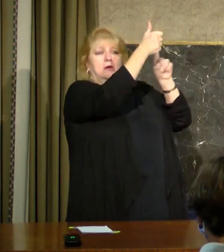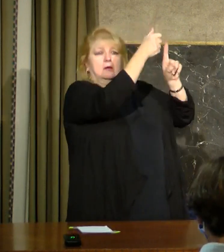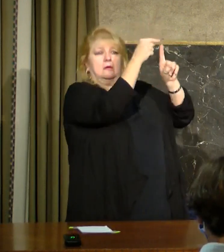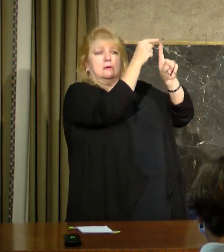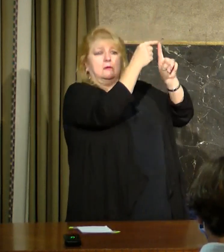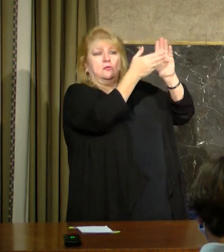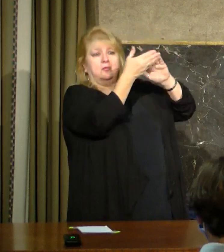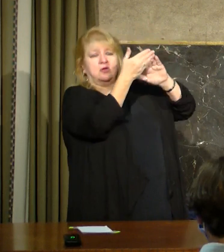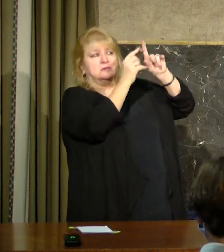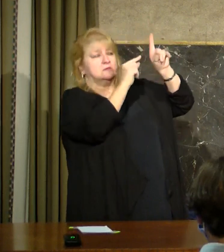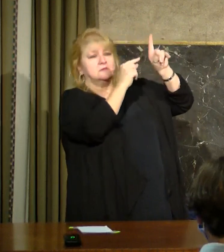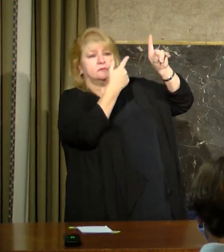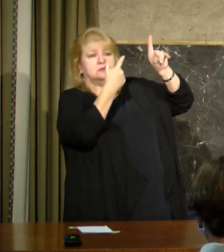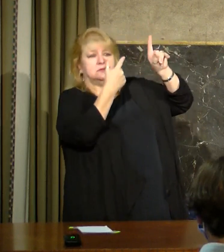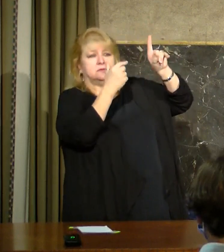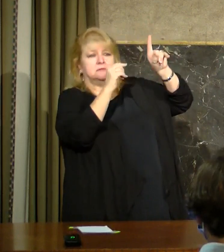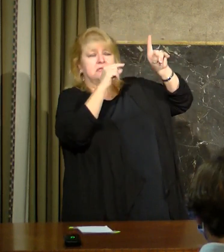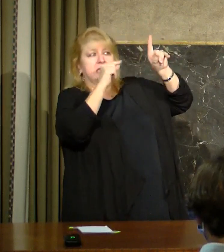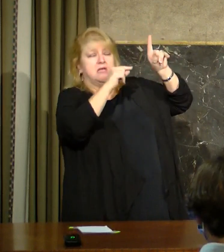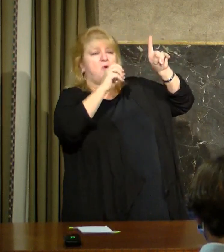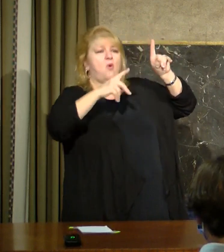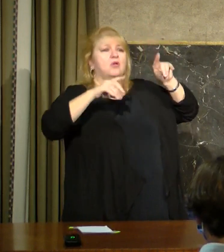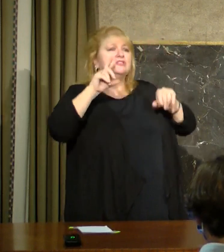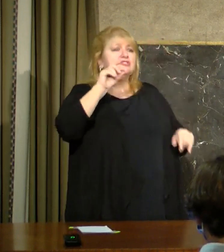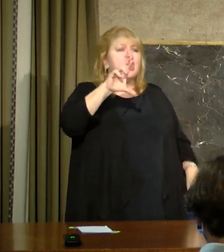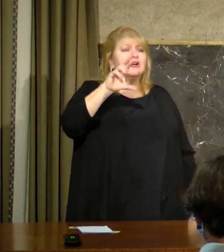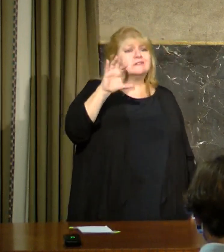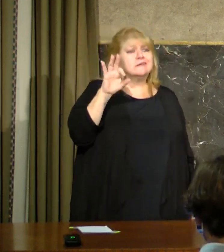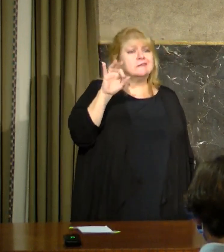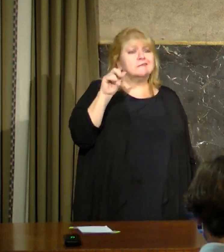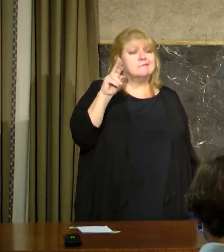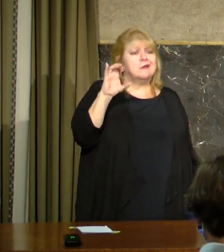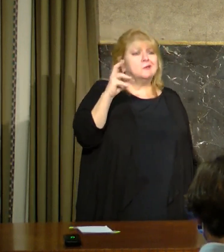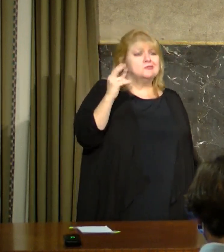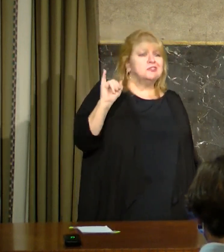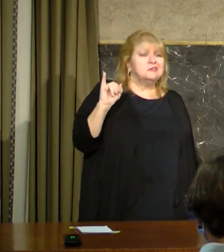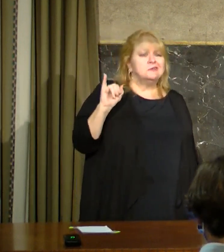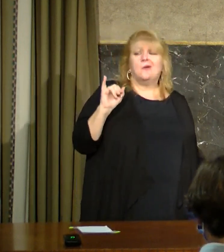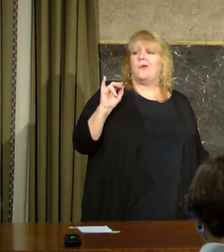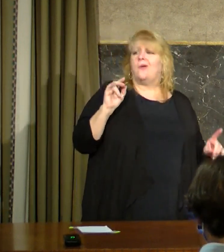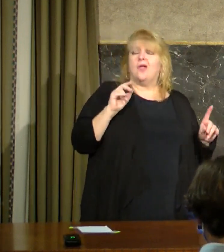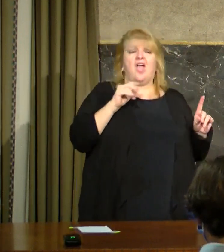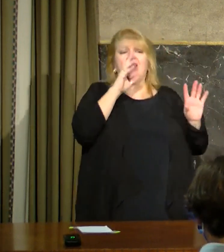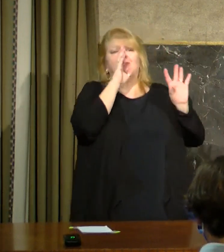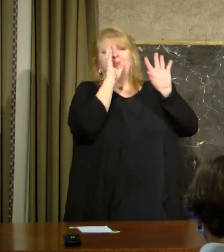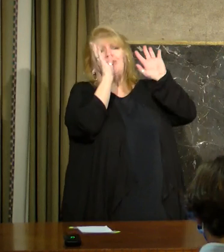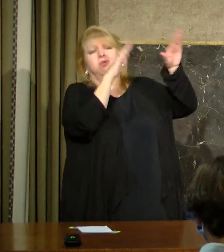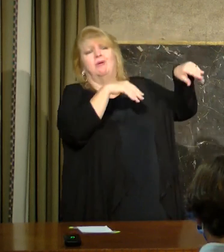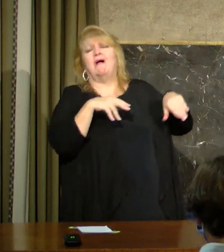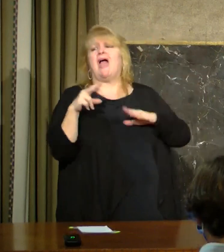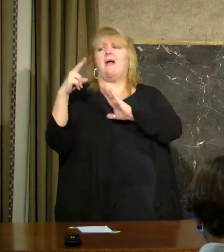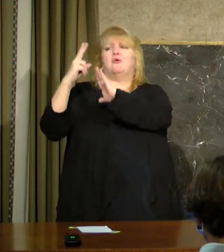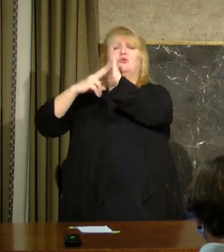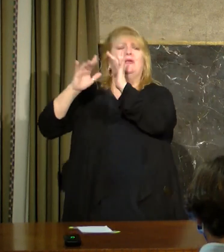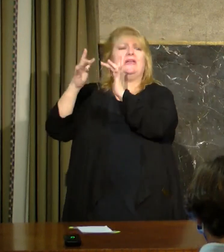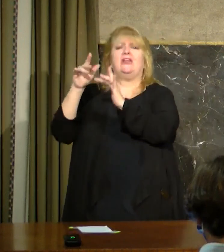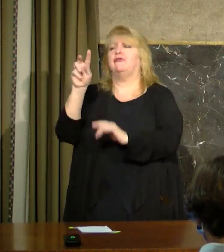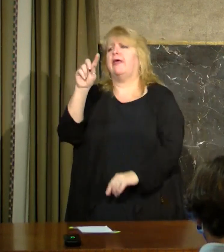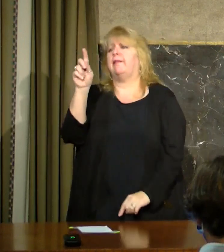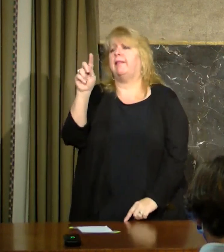choose to believe this information that happens to be convenient because if I believe it, sort of justifies me not doing anything.